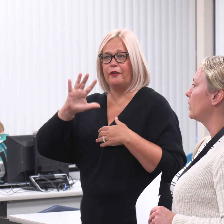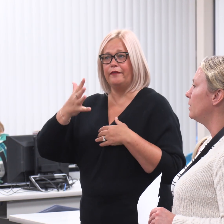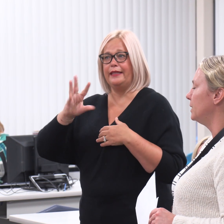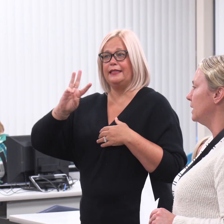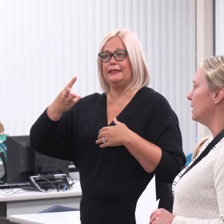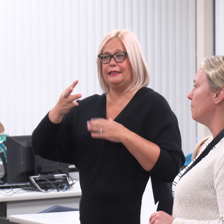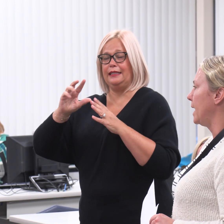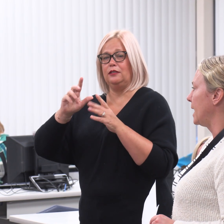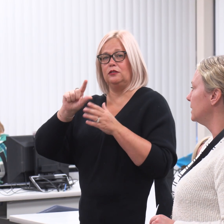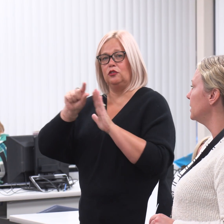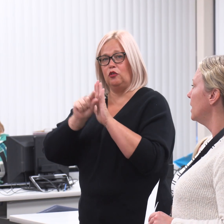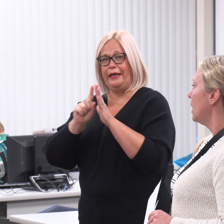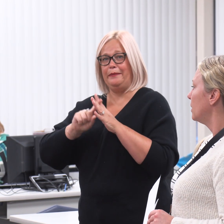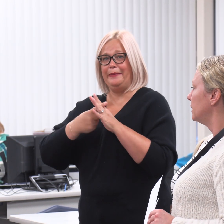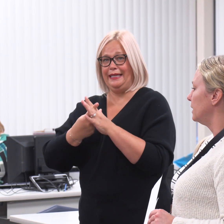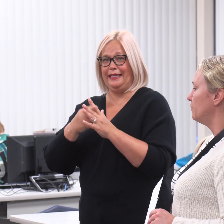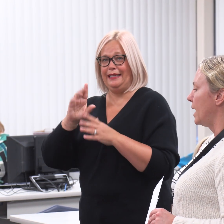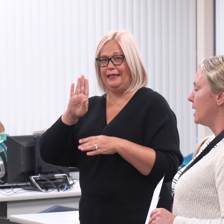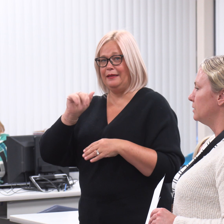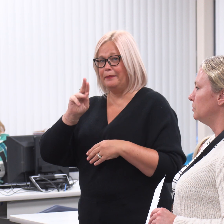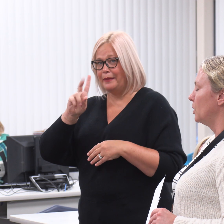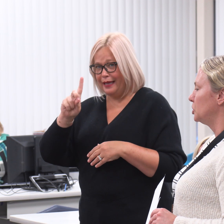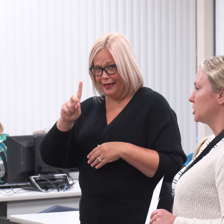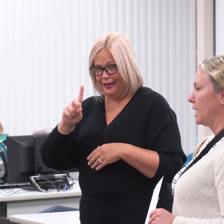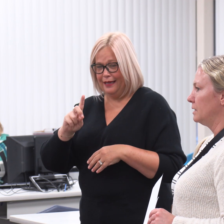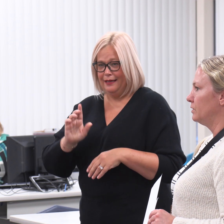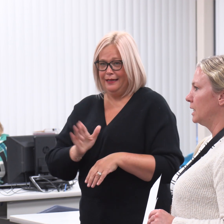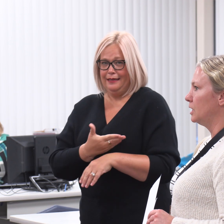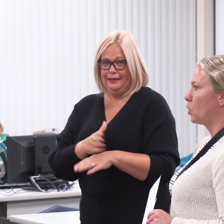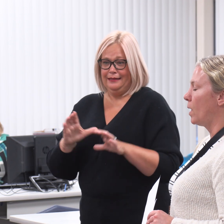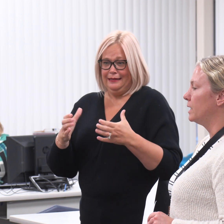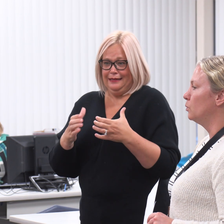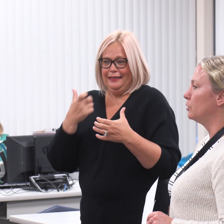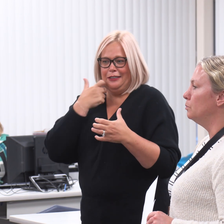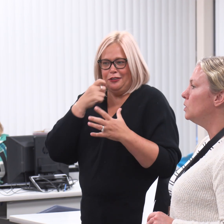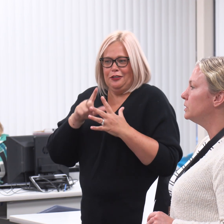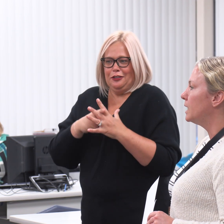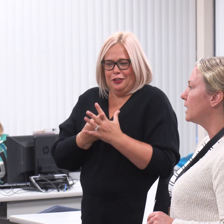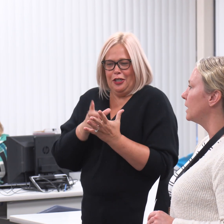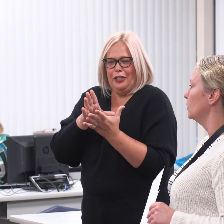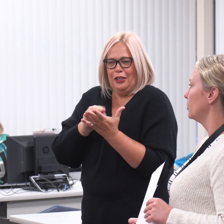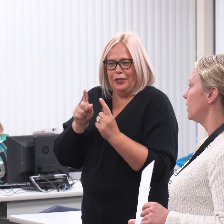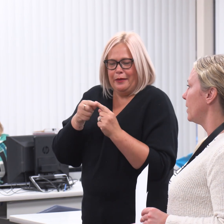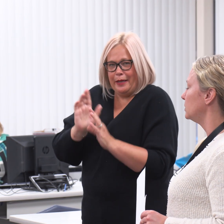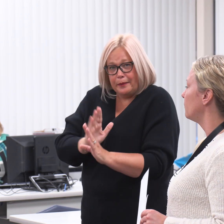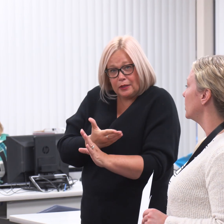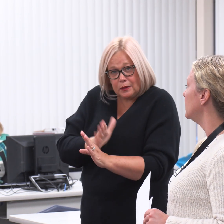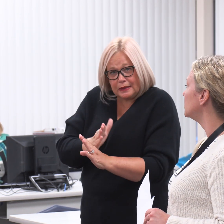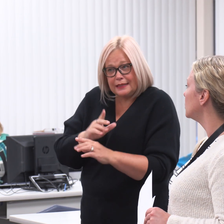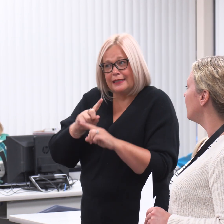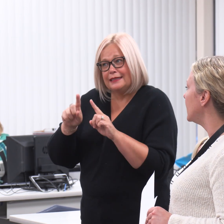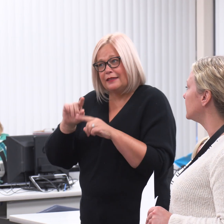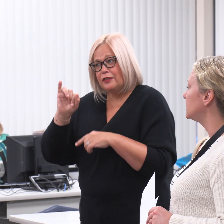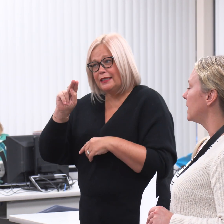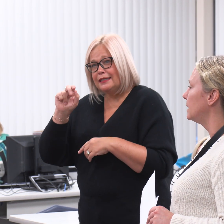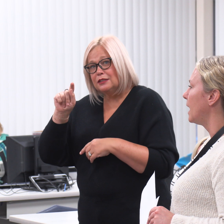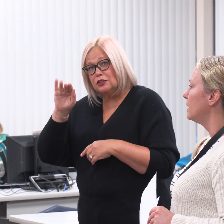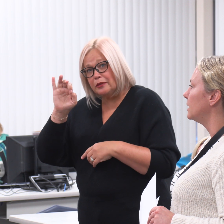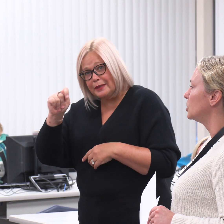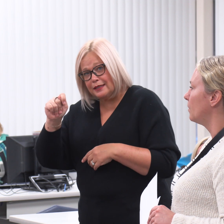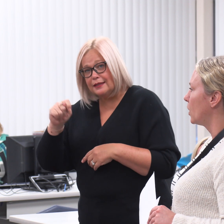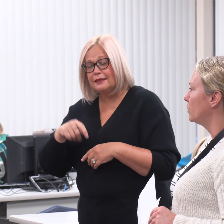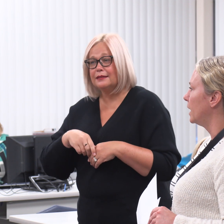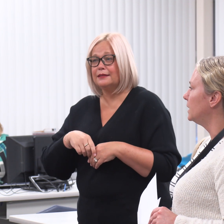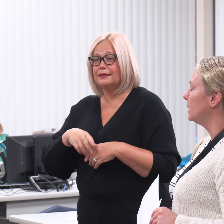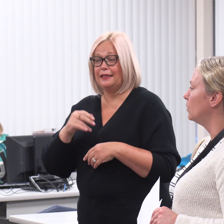and sixth grade beginning band. They've been just kind of getting acquainted with music and learning about different instruments and